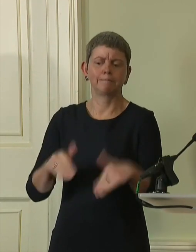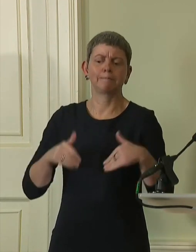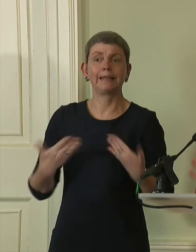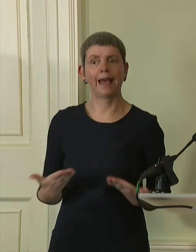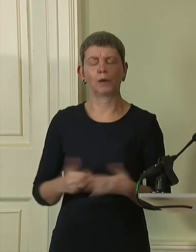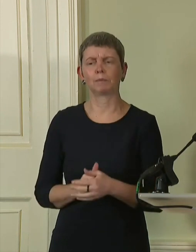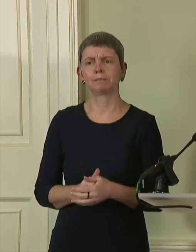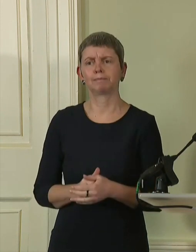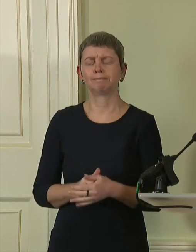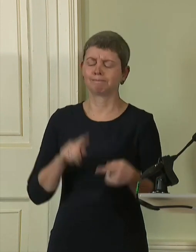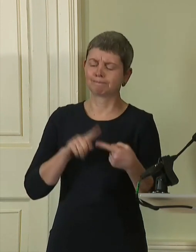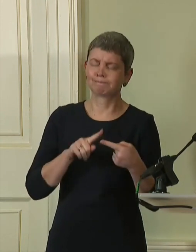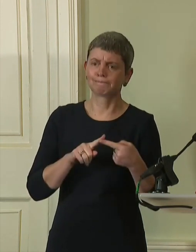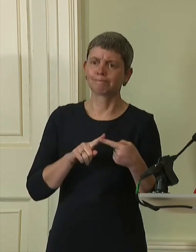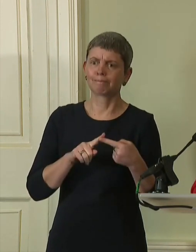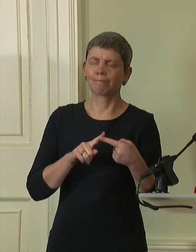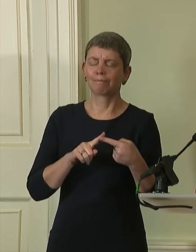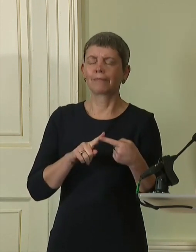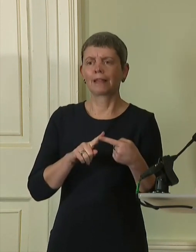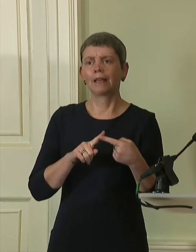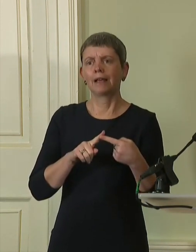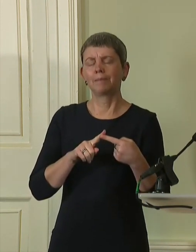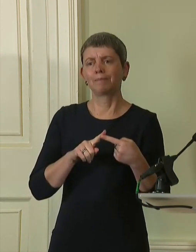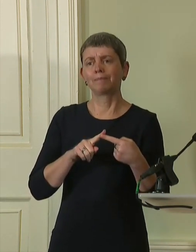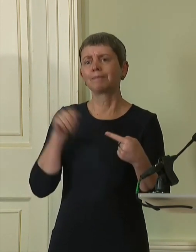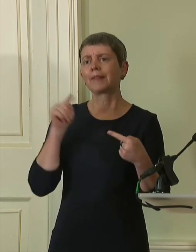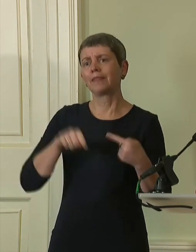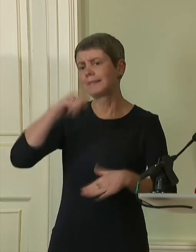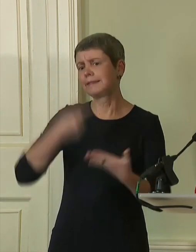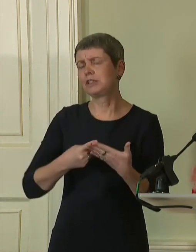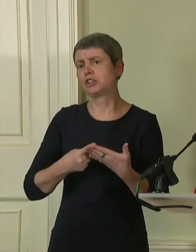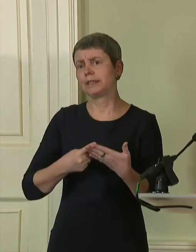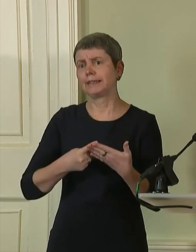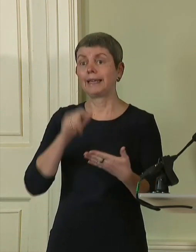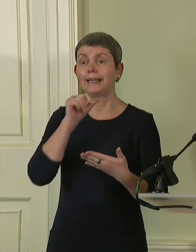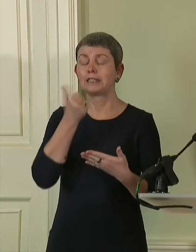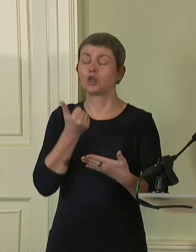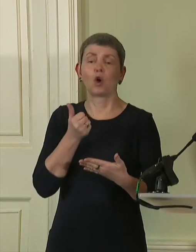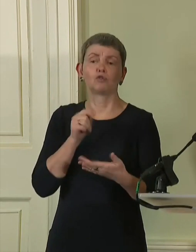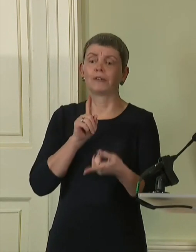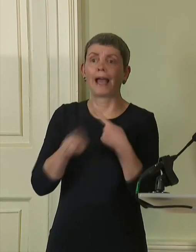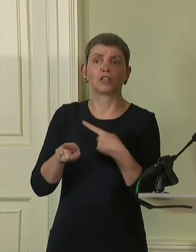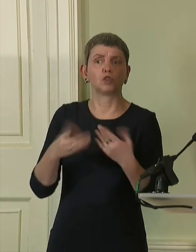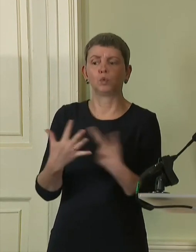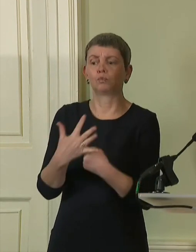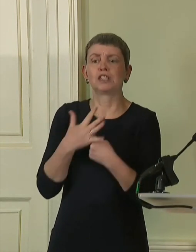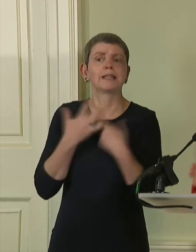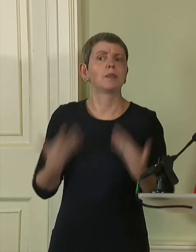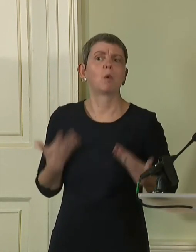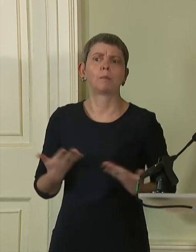though I know it will be tempting to see it as such, this decision is not a reaction to short-term pressures.